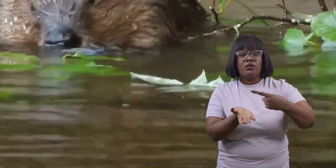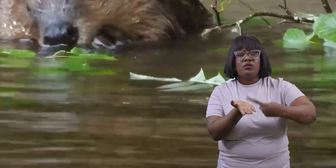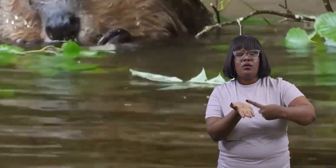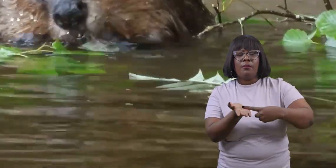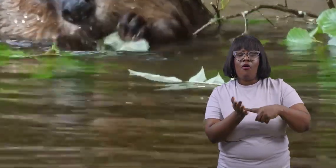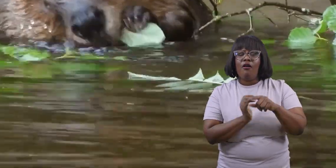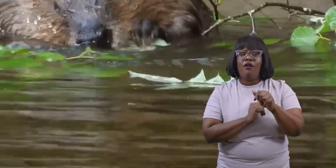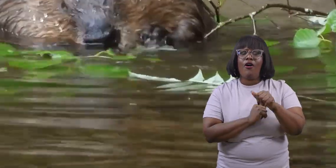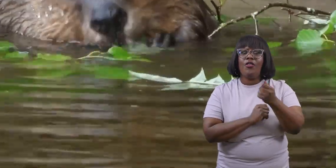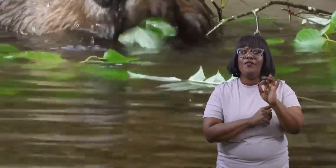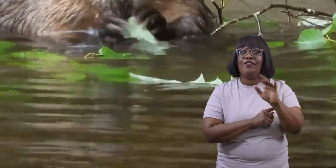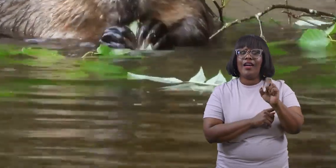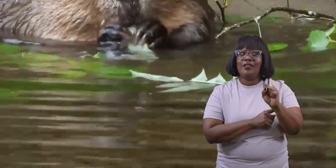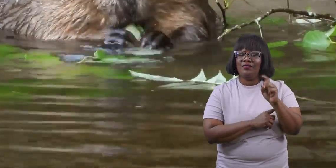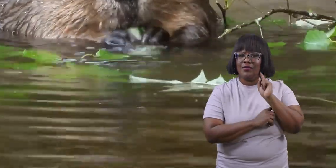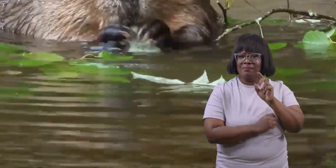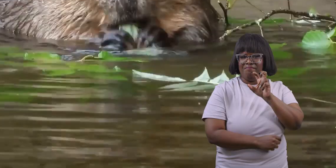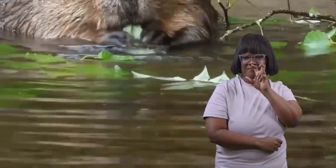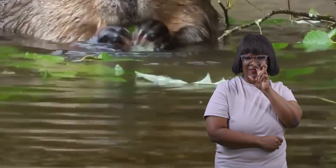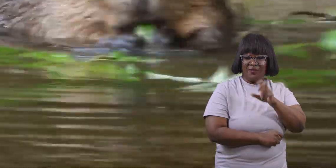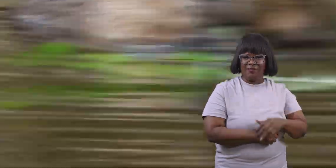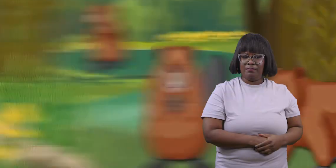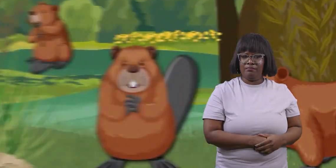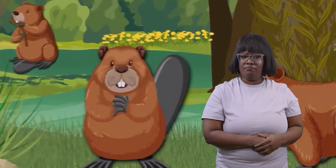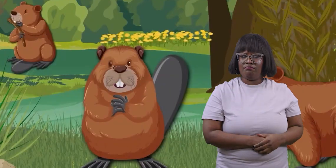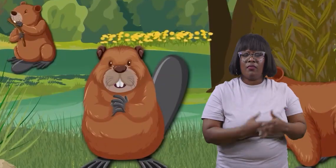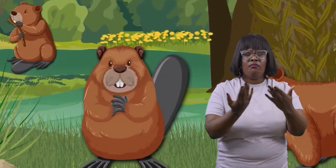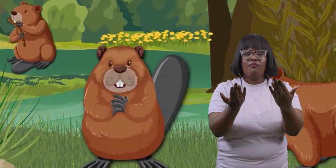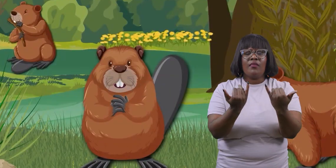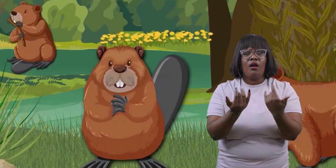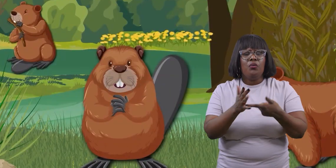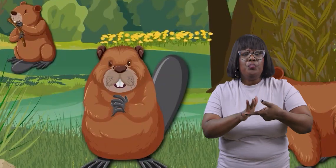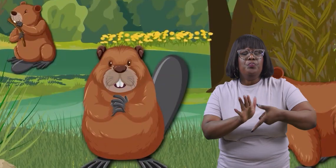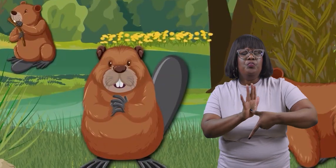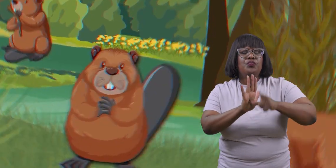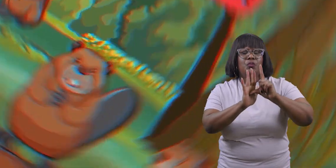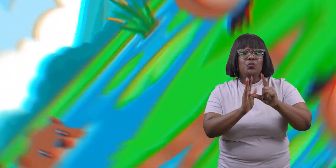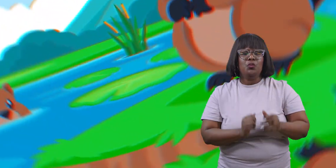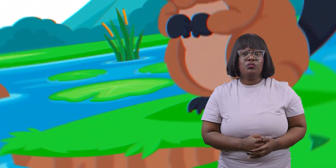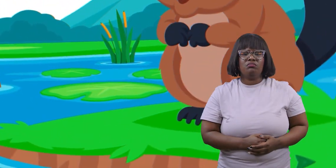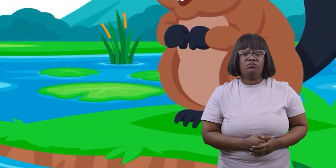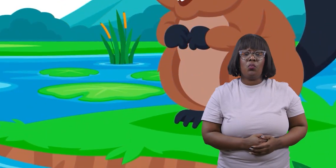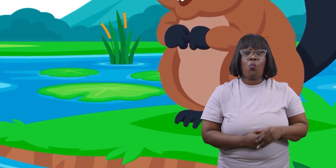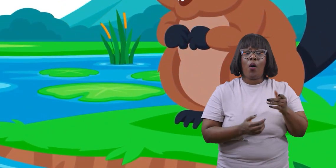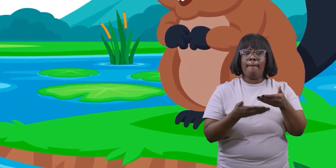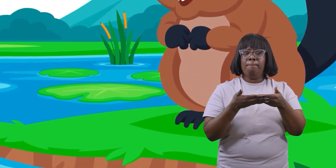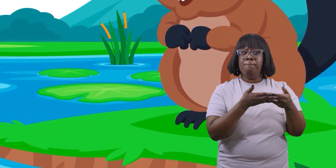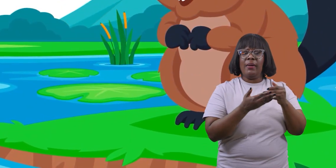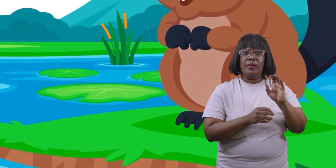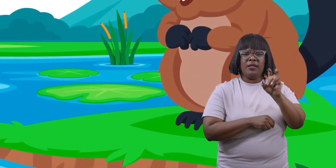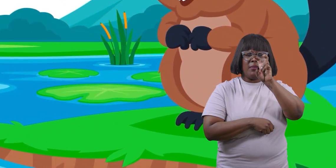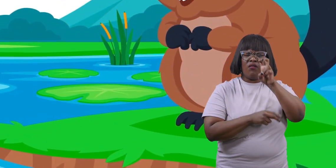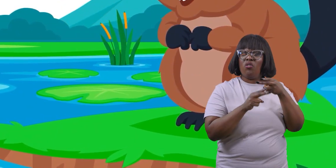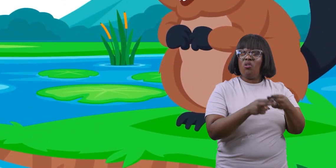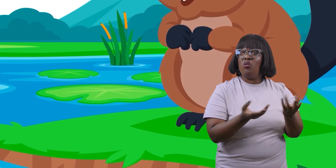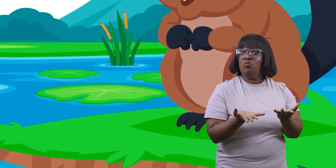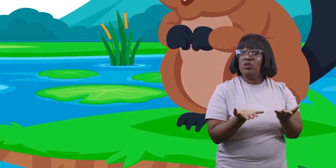some brilliant facts about beavers let's review one what are baby beavers called